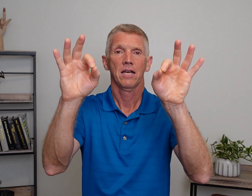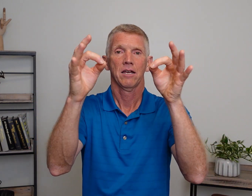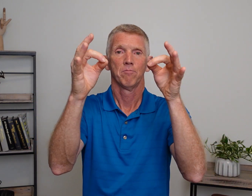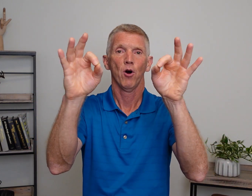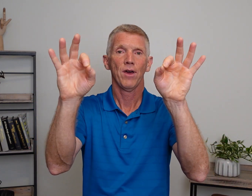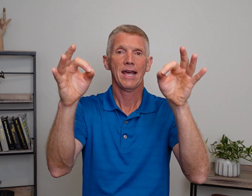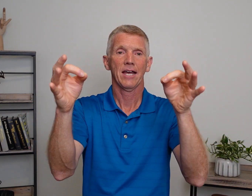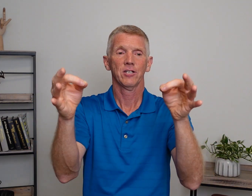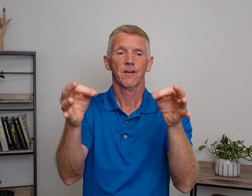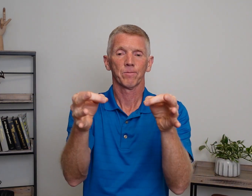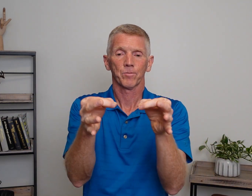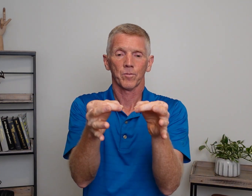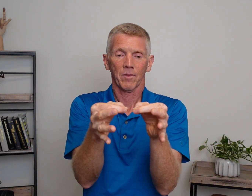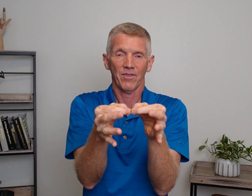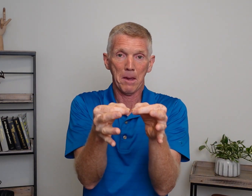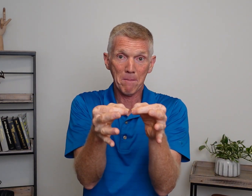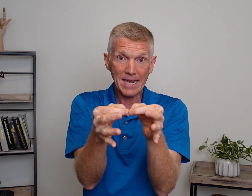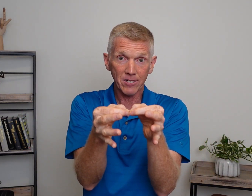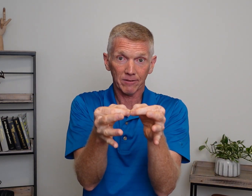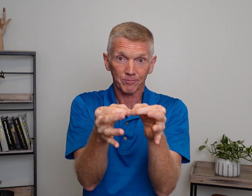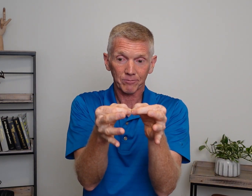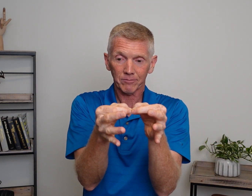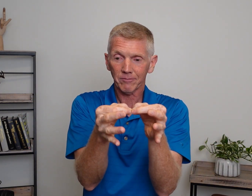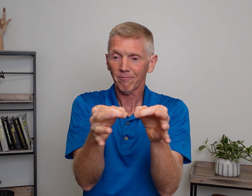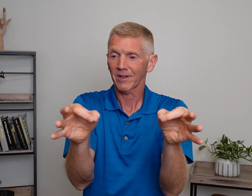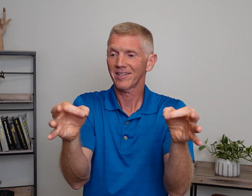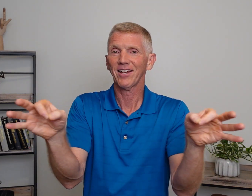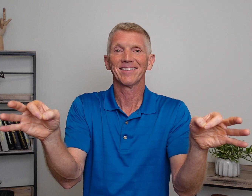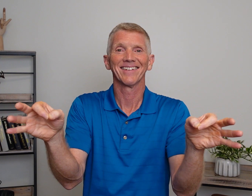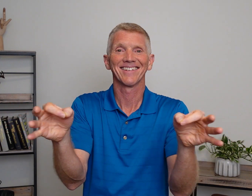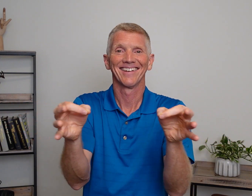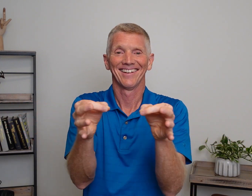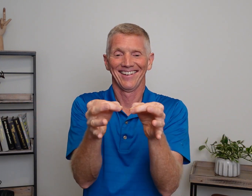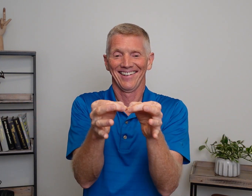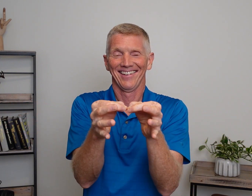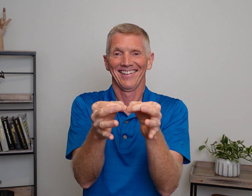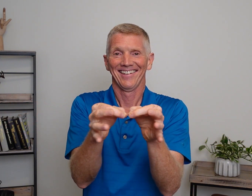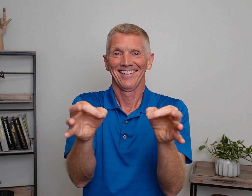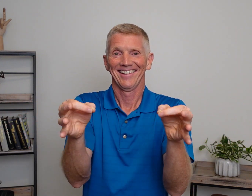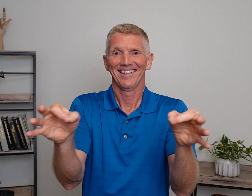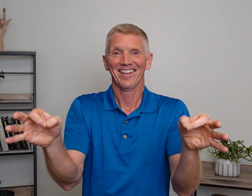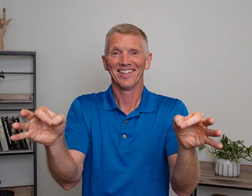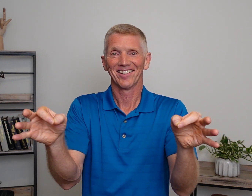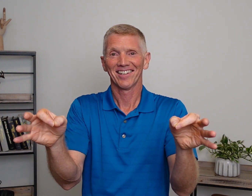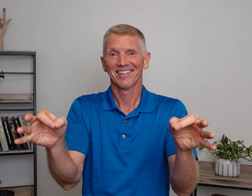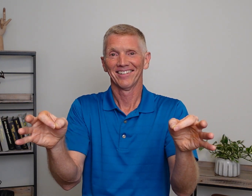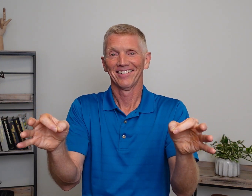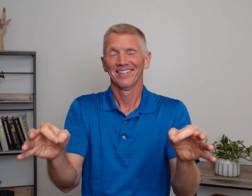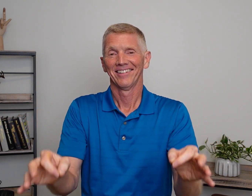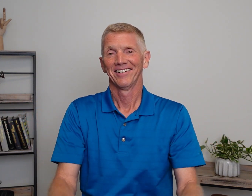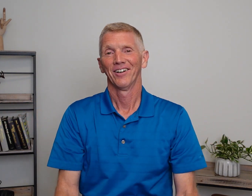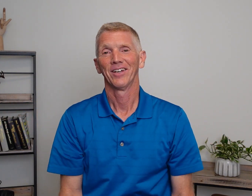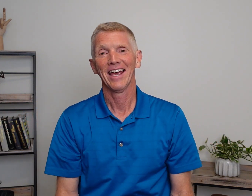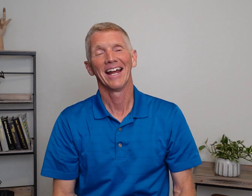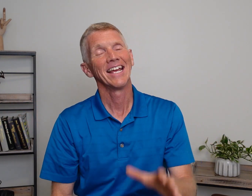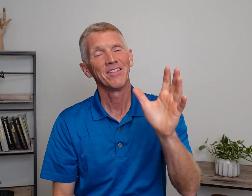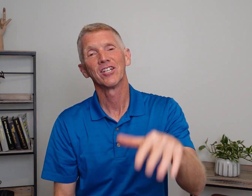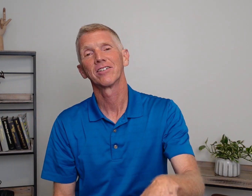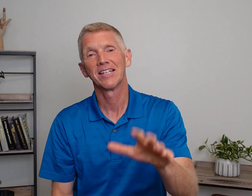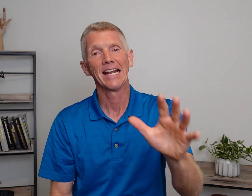Both hands. They meet. Sentence. Sentence. Okay? And in this set